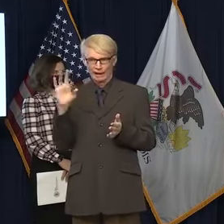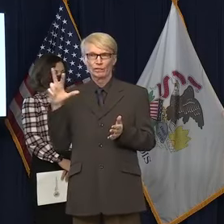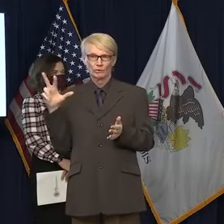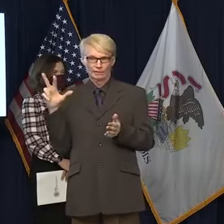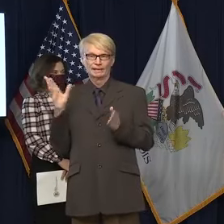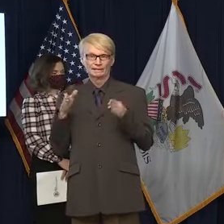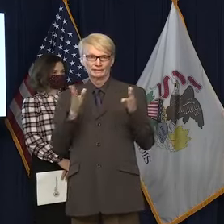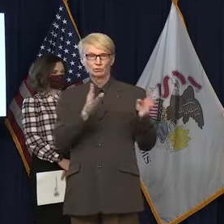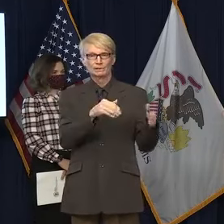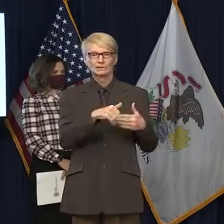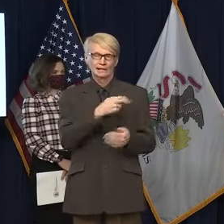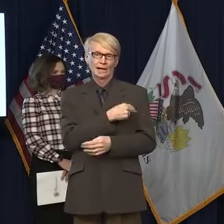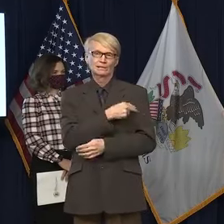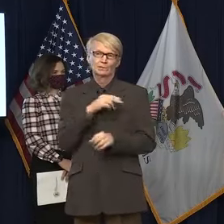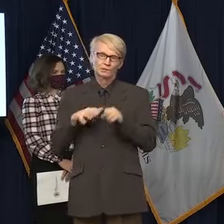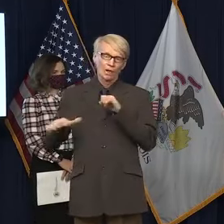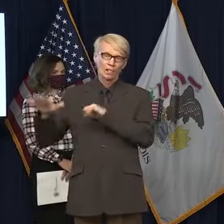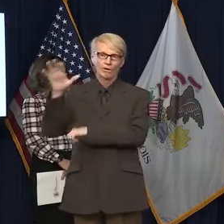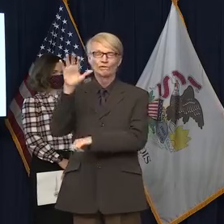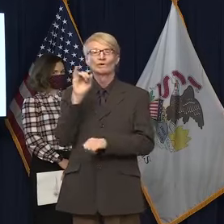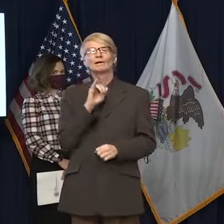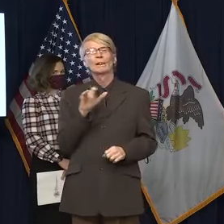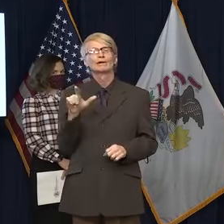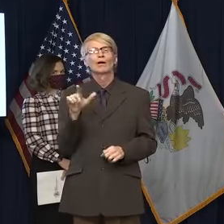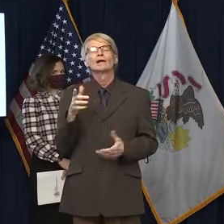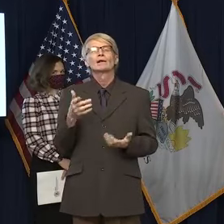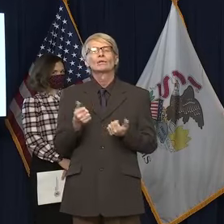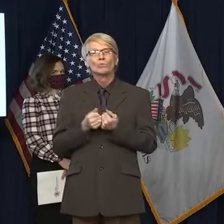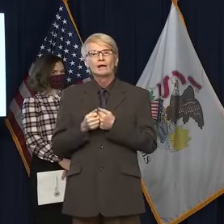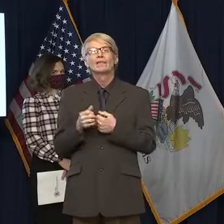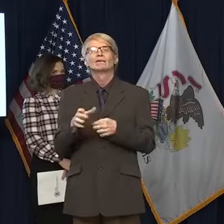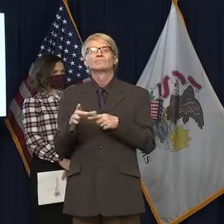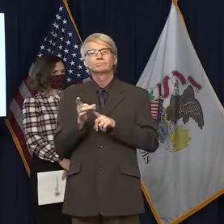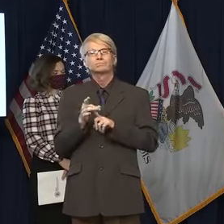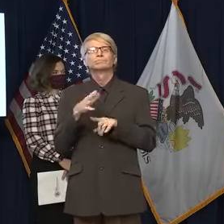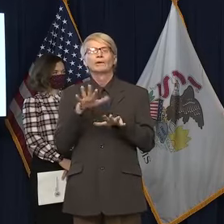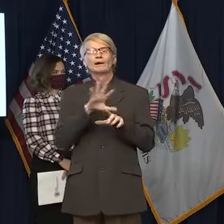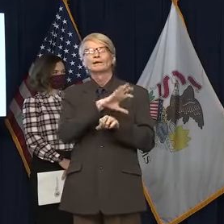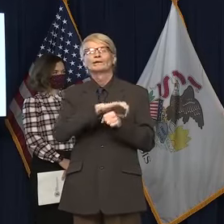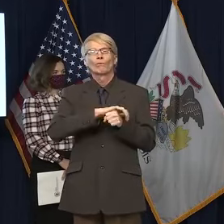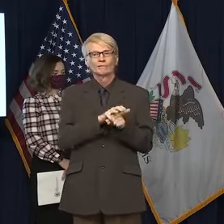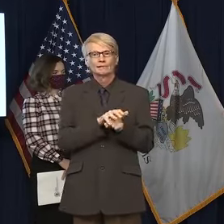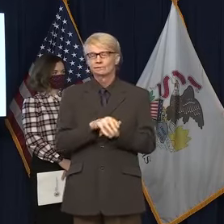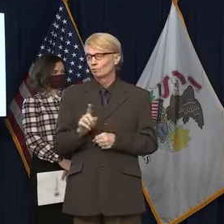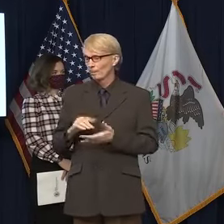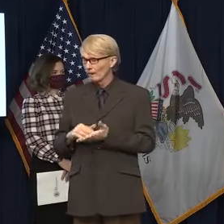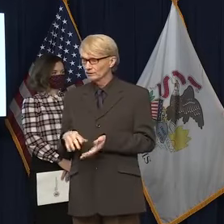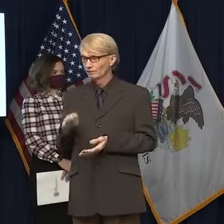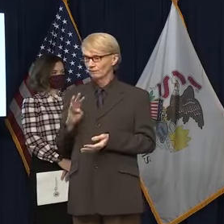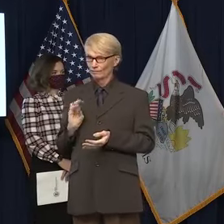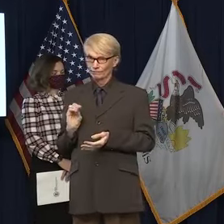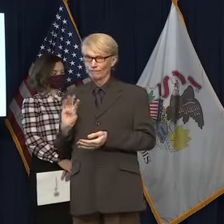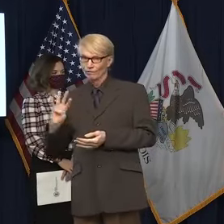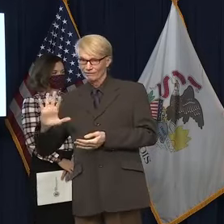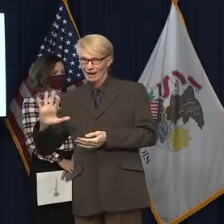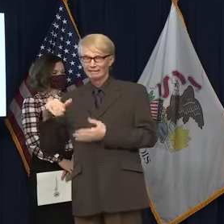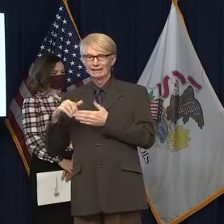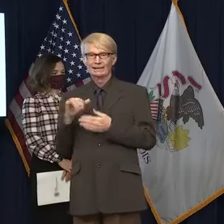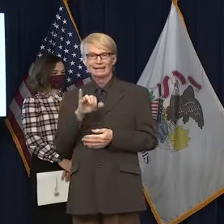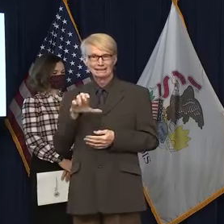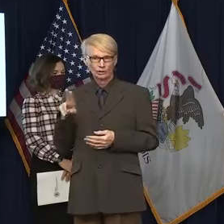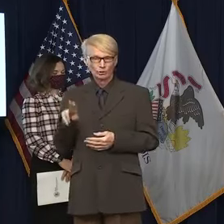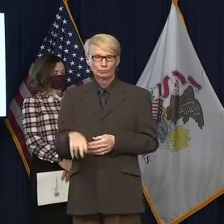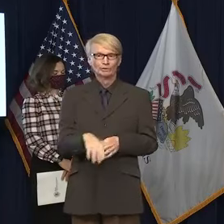were in hospitals across Illinois with COVID. Of those, 1,045 were in the intensive care unit and